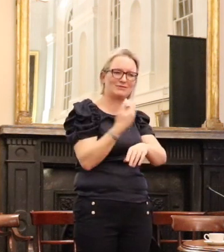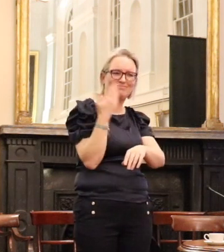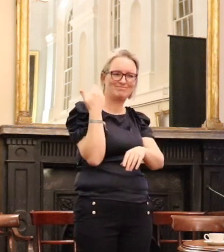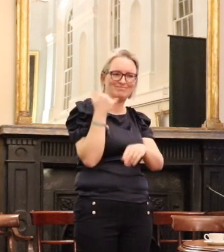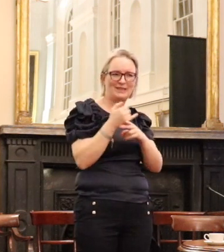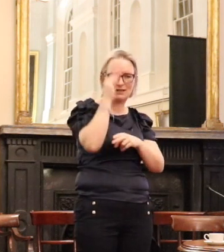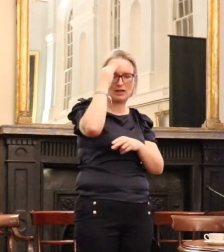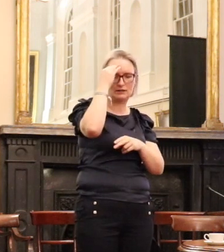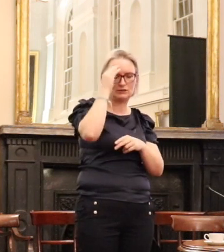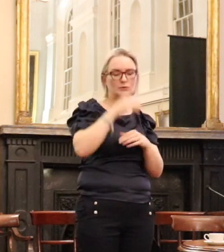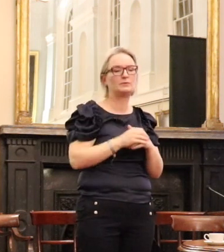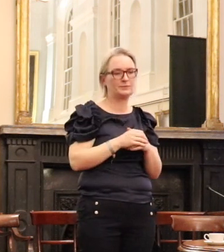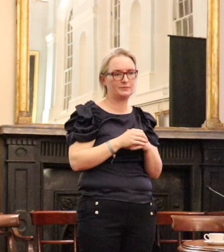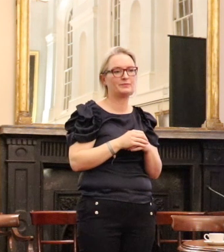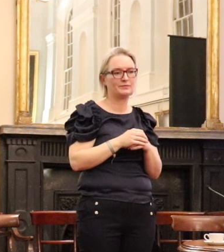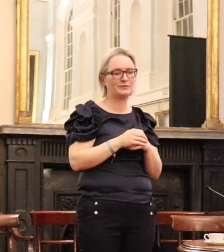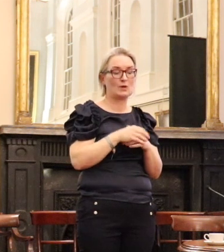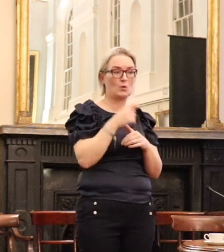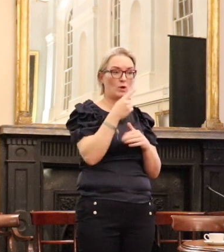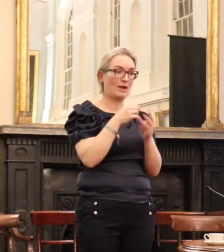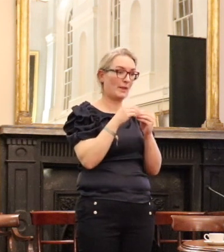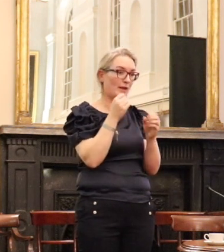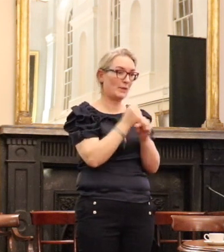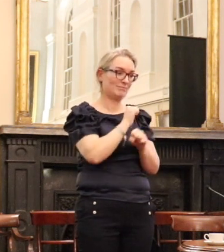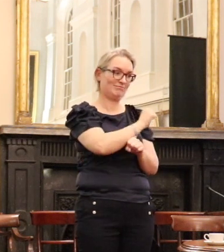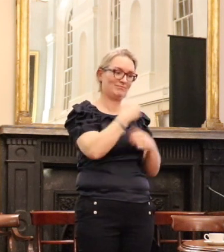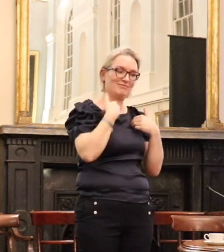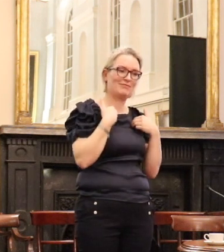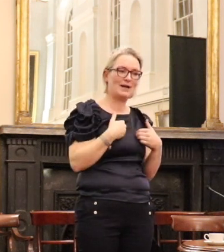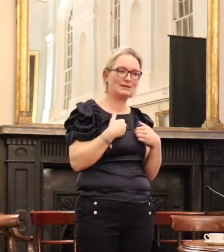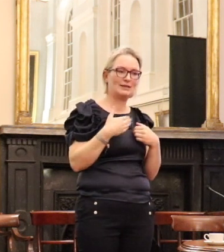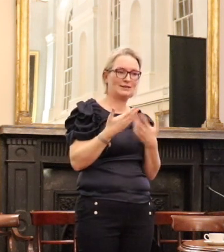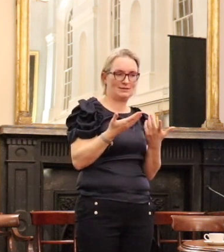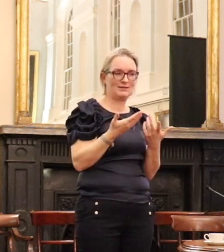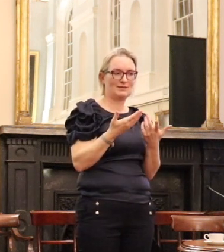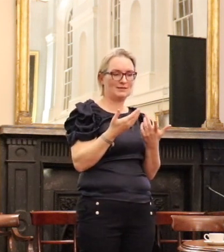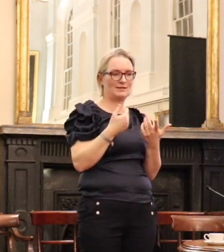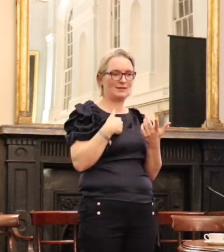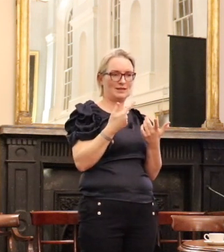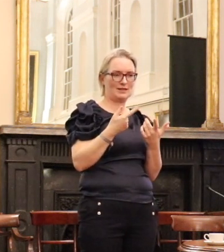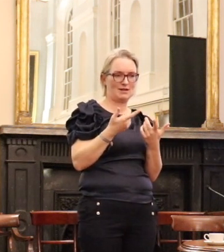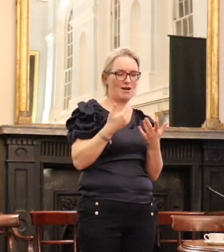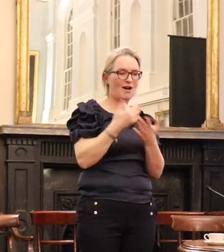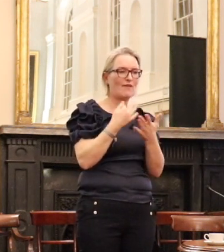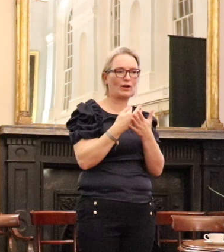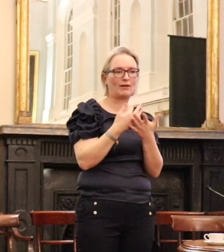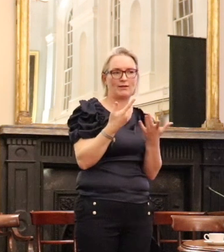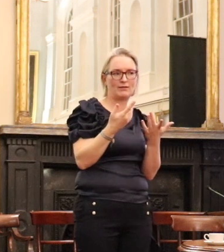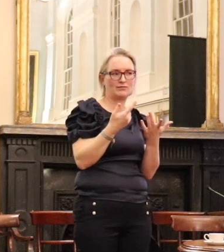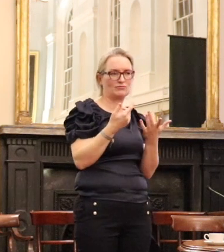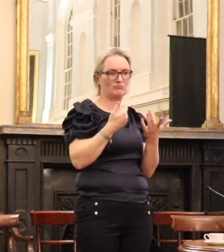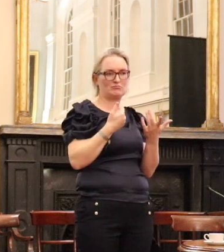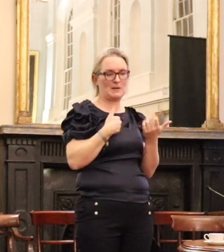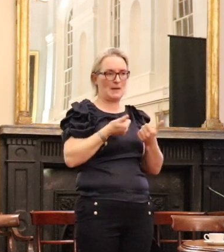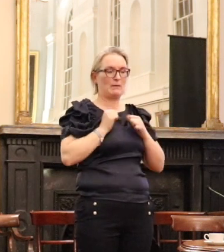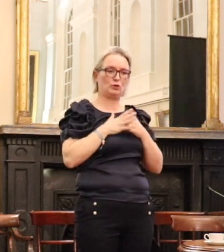what was utterly unbelievable of Michael Farrar was that he never succumbed to the cynicism which you might think someone in the face of